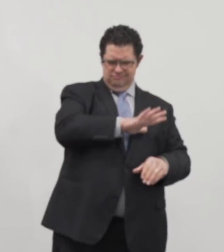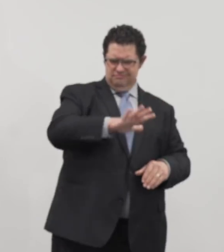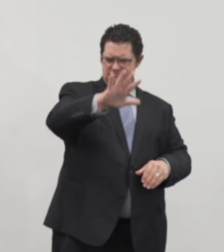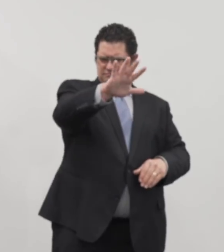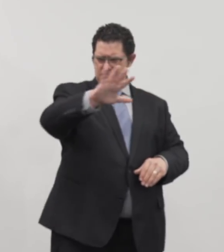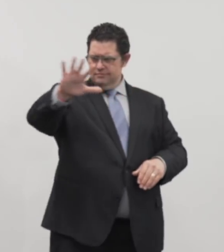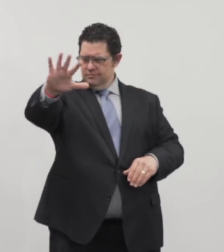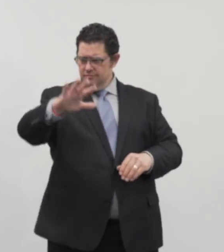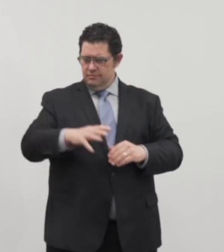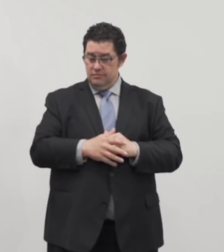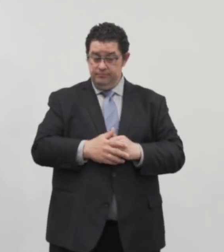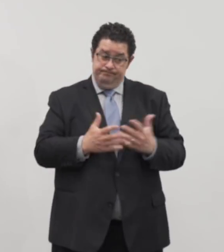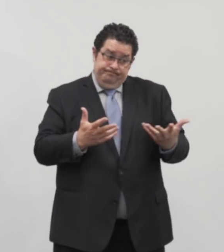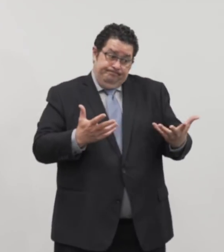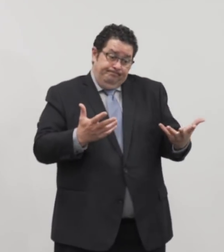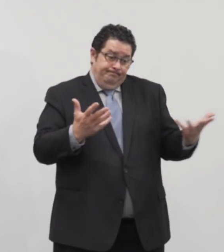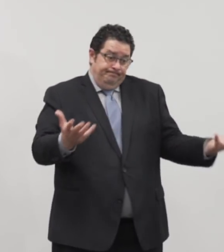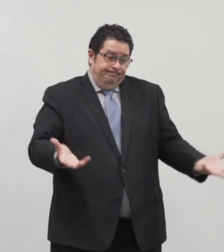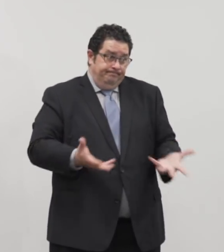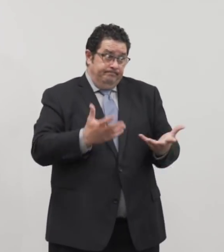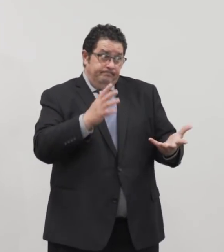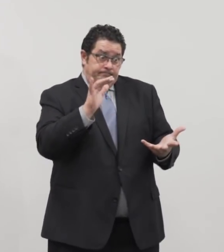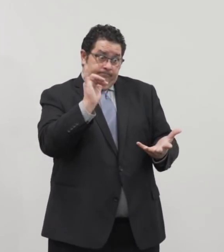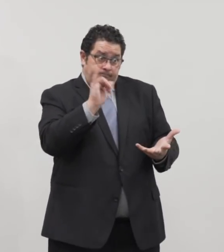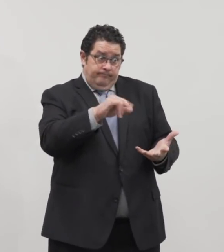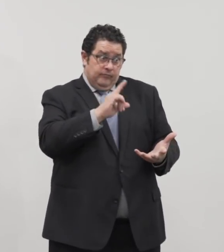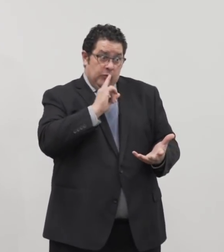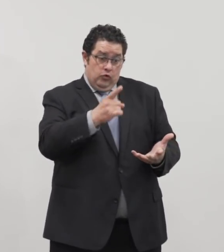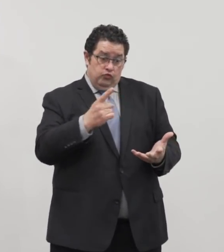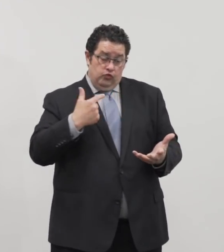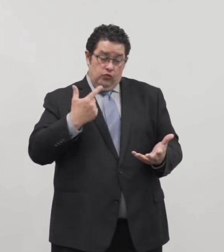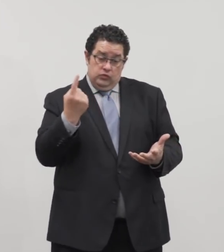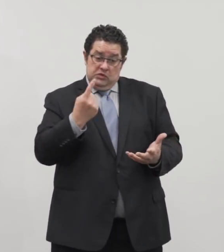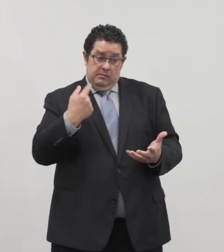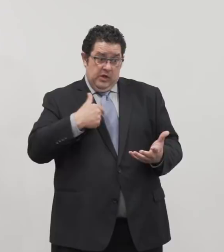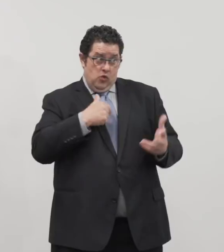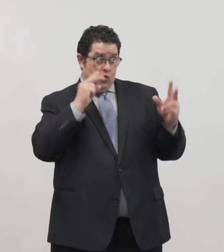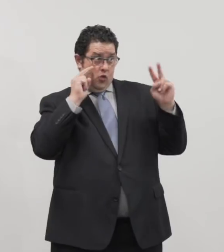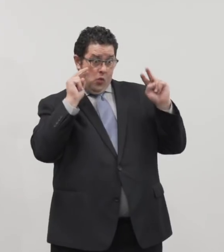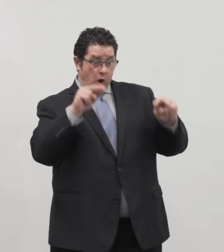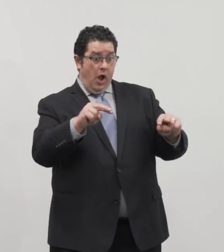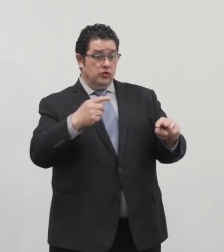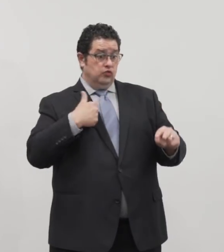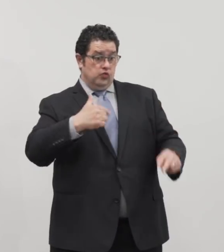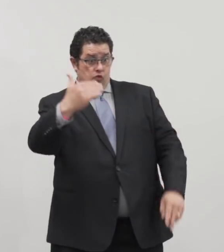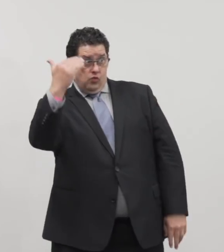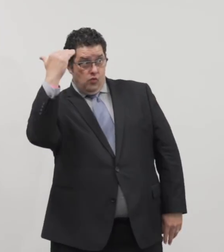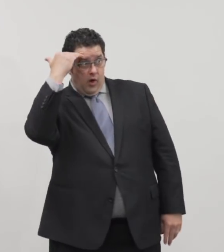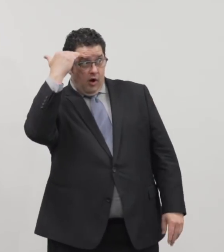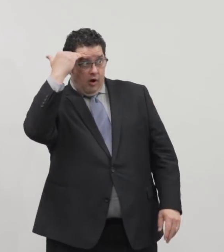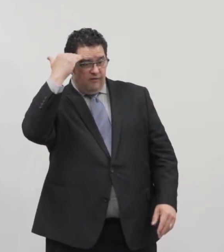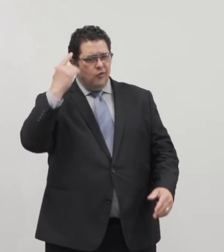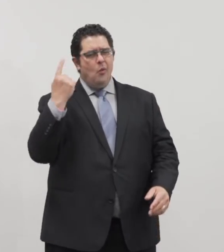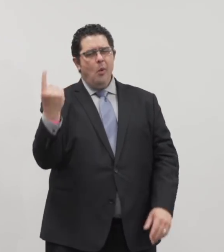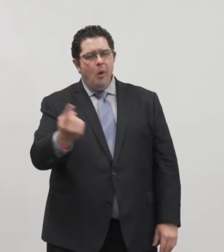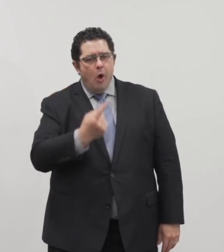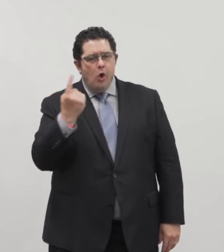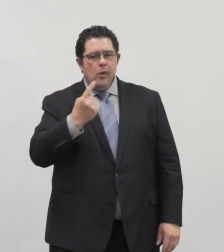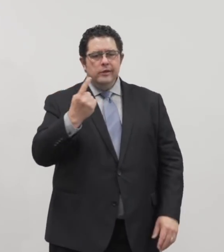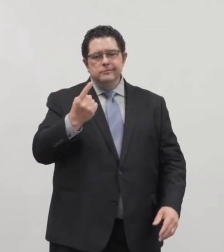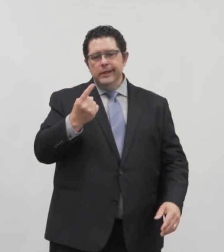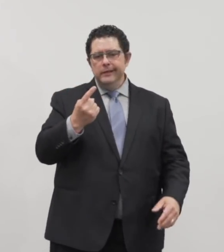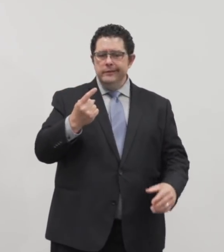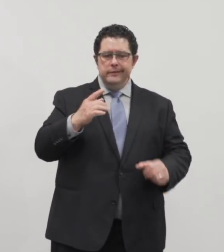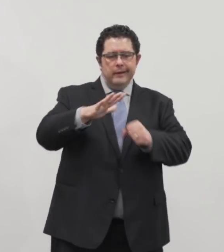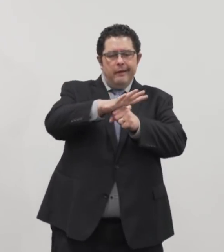Well, it's a variable and it's something we watch and we're aware of. There's always going to be a border, a county